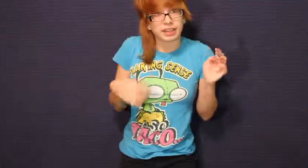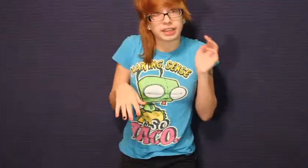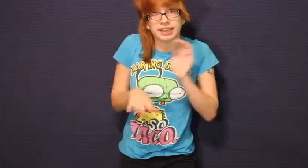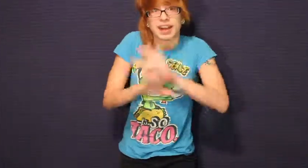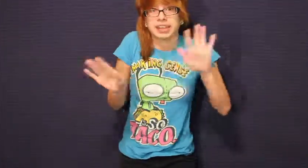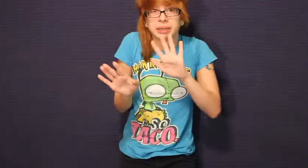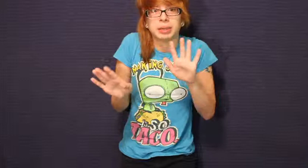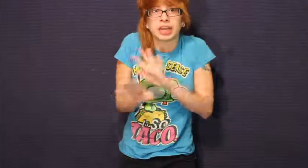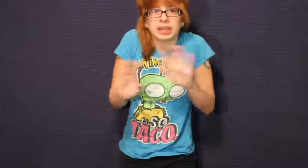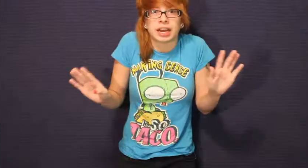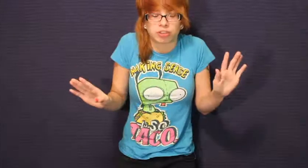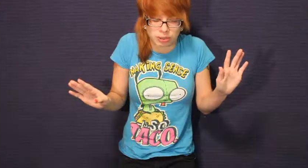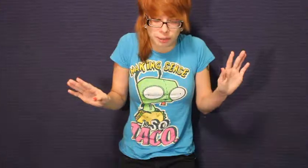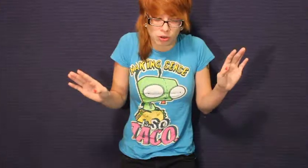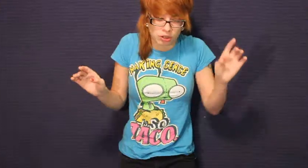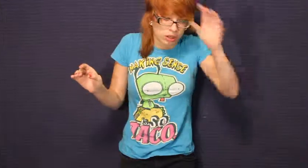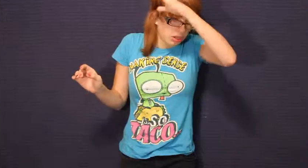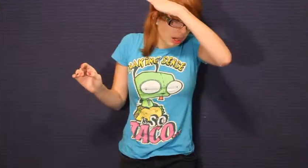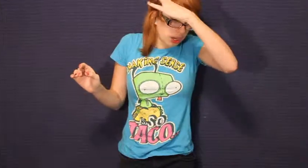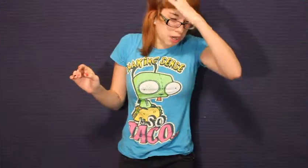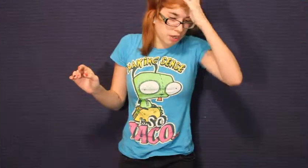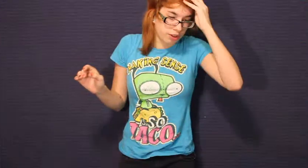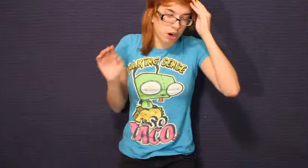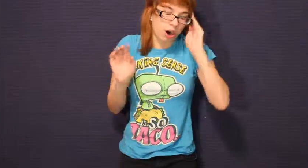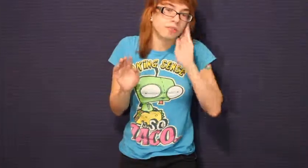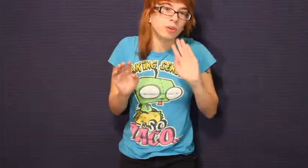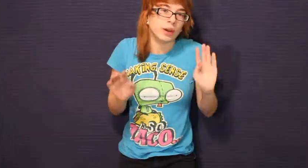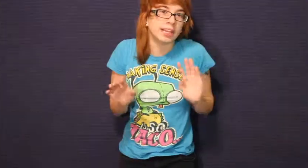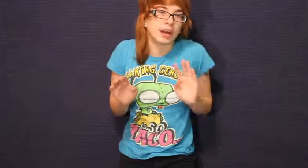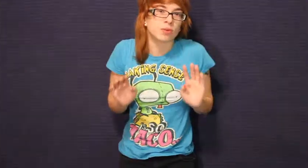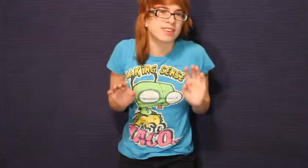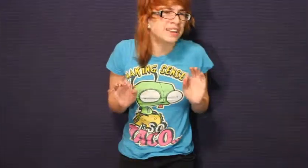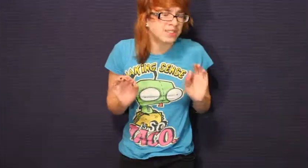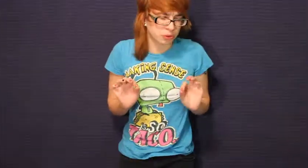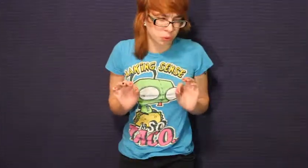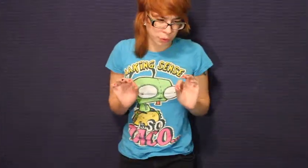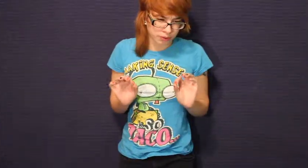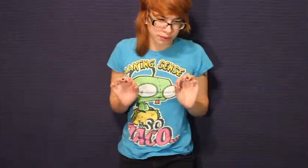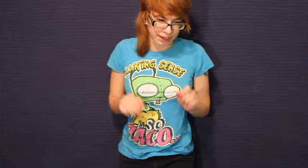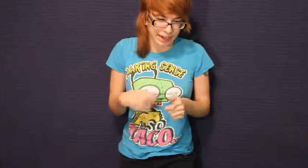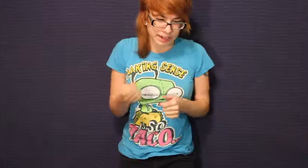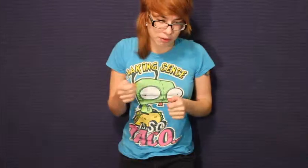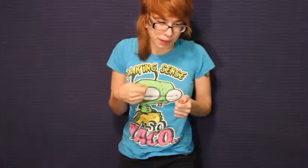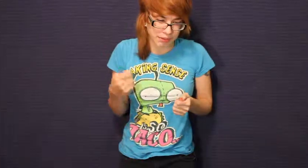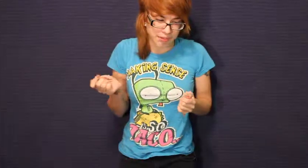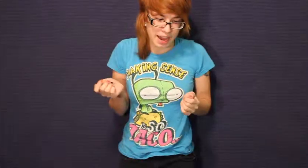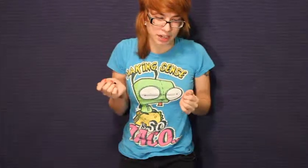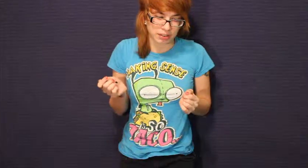not eat meat and not drink milk and they're often waiting outside schools to hand out like flyers